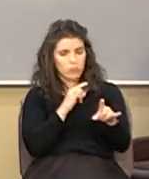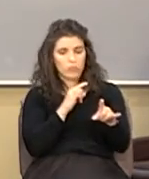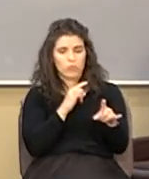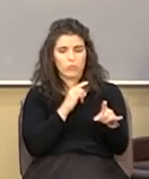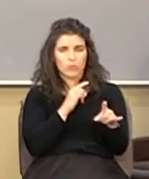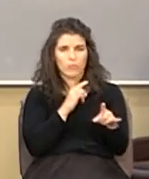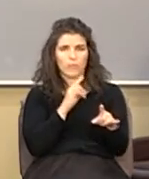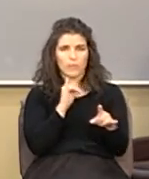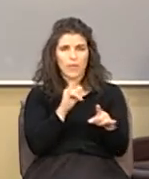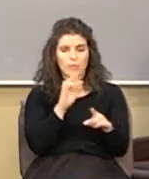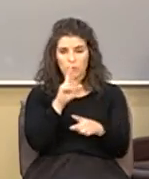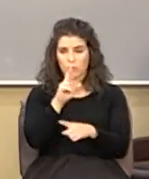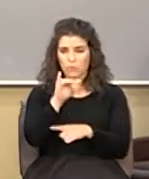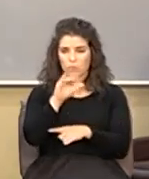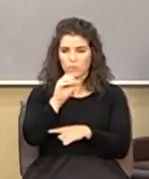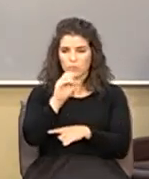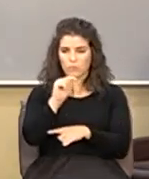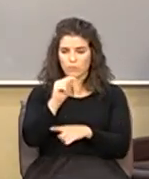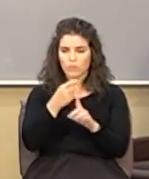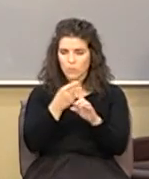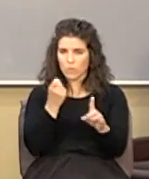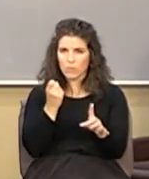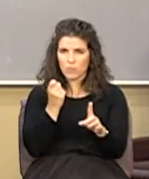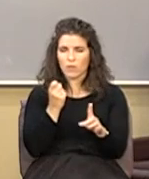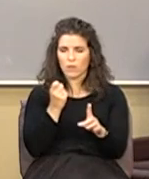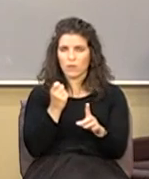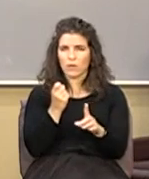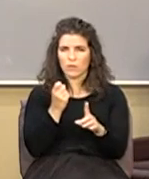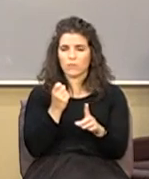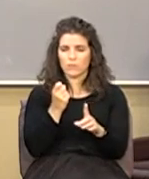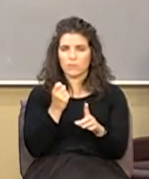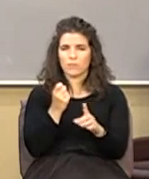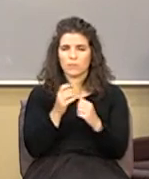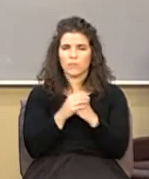and that's where the rioting comes from that's where the